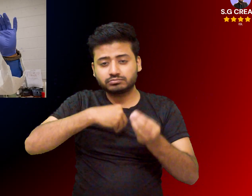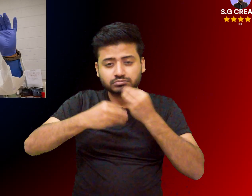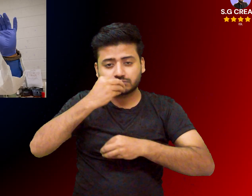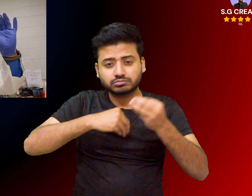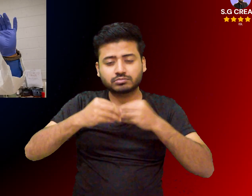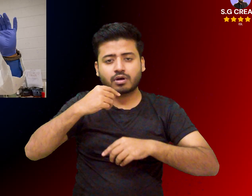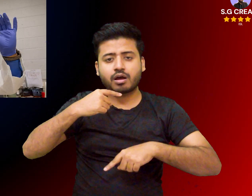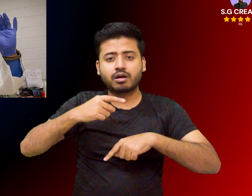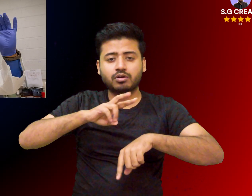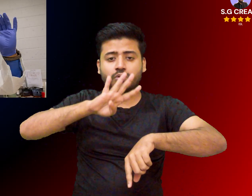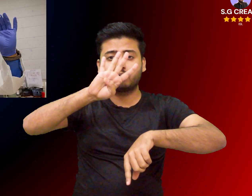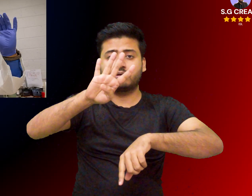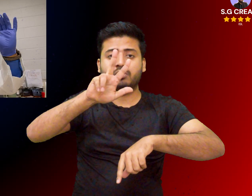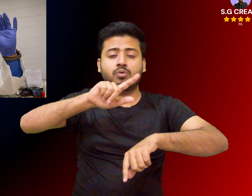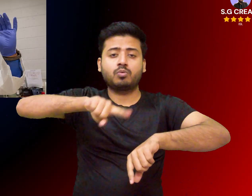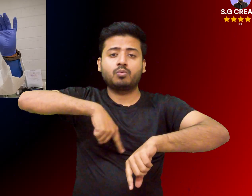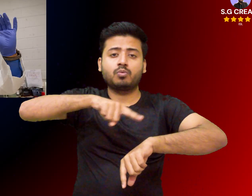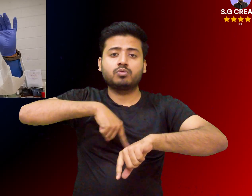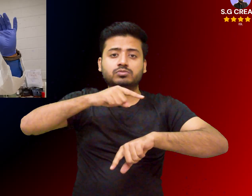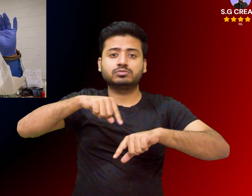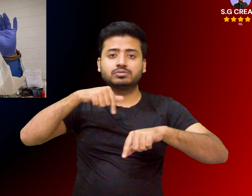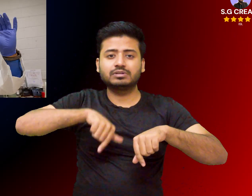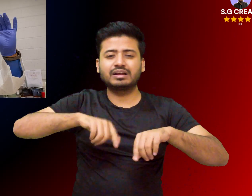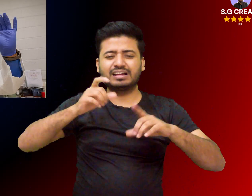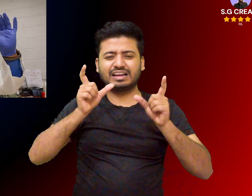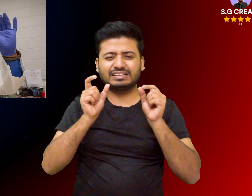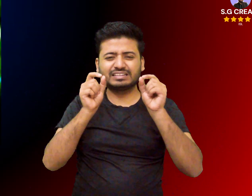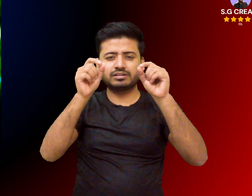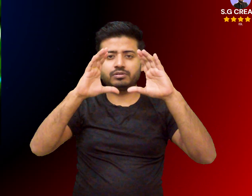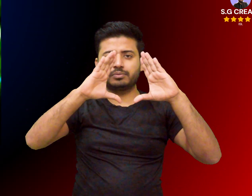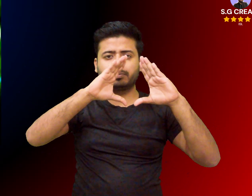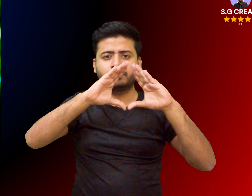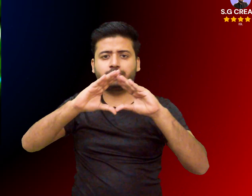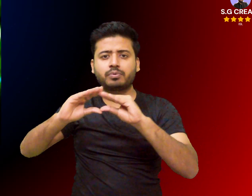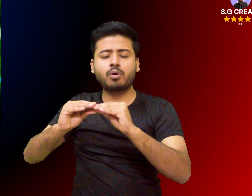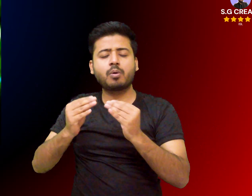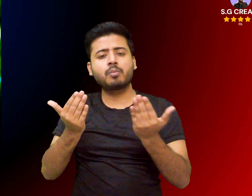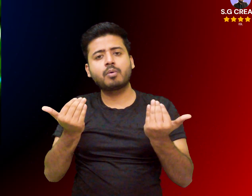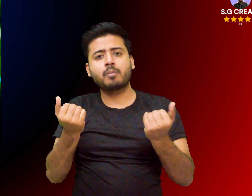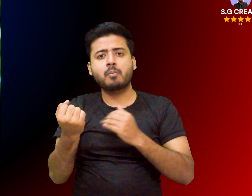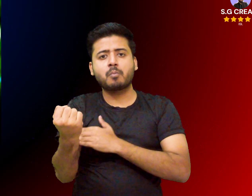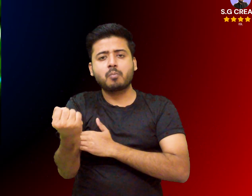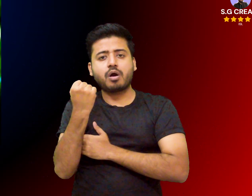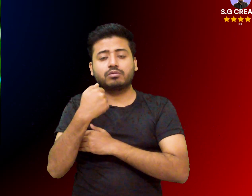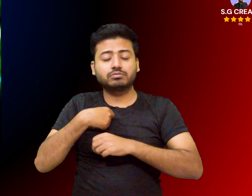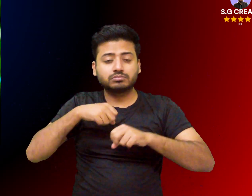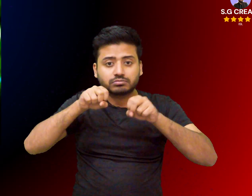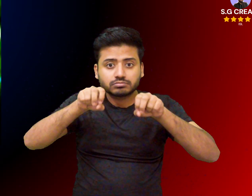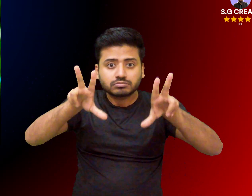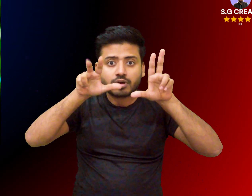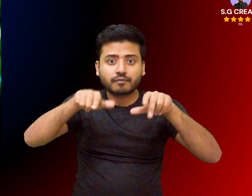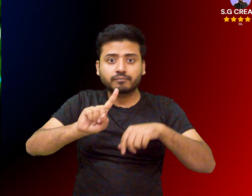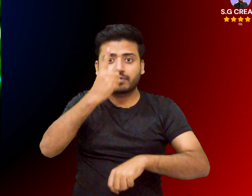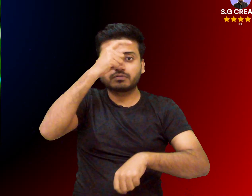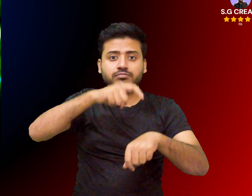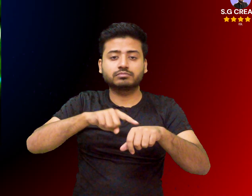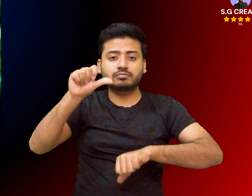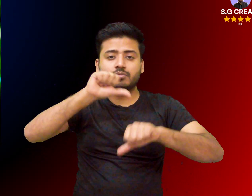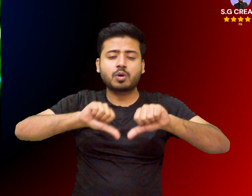minutes to extract the flavor and benefits strain and serve strain the liquid through a fine mesh strainer to remove the plant